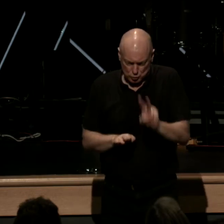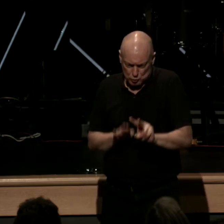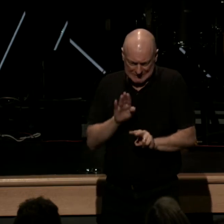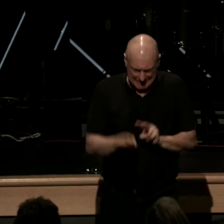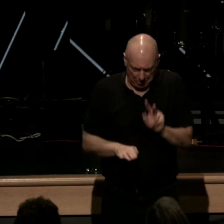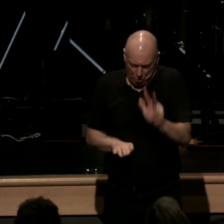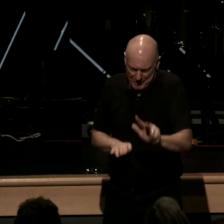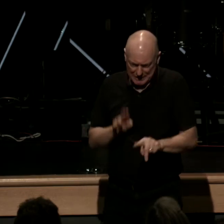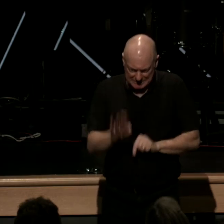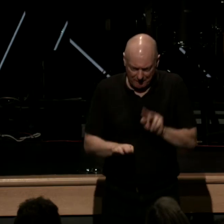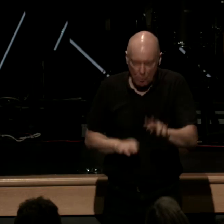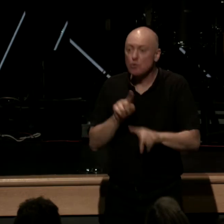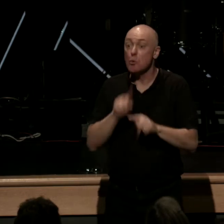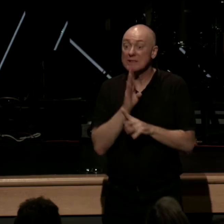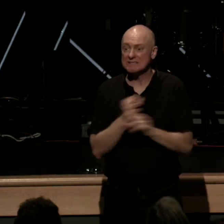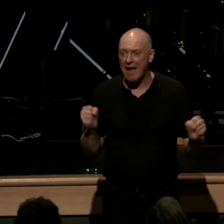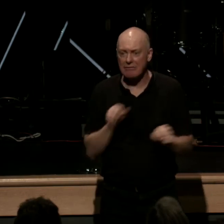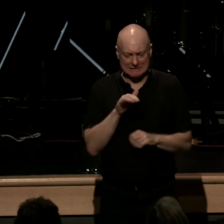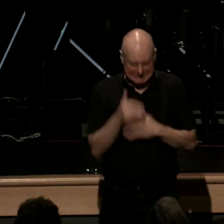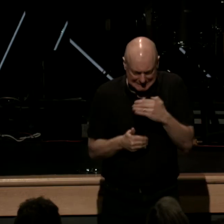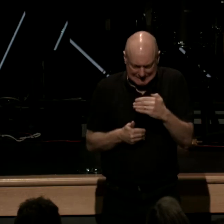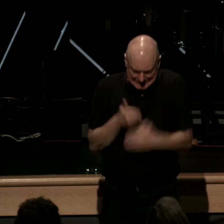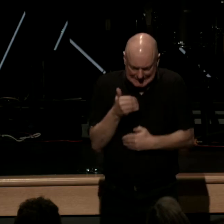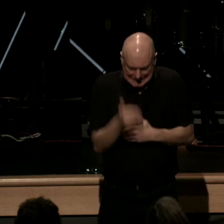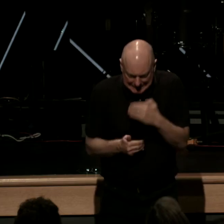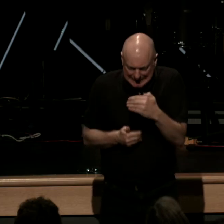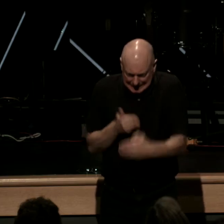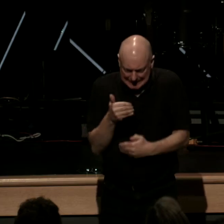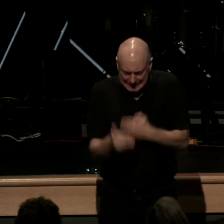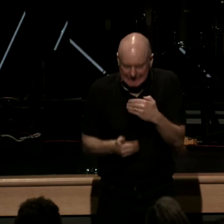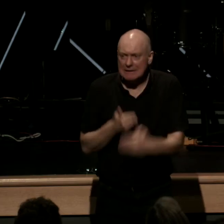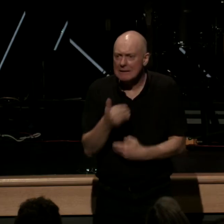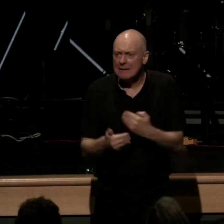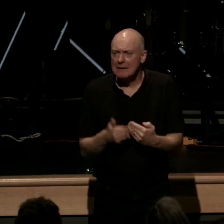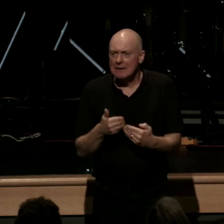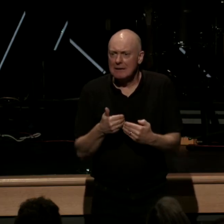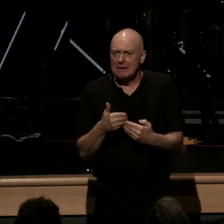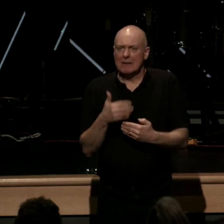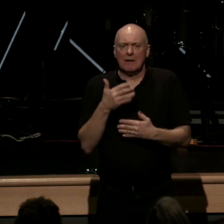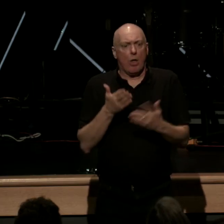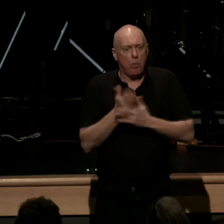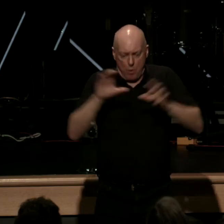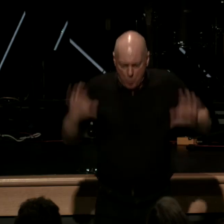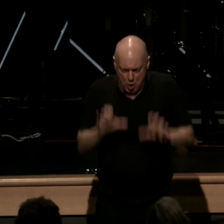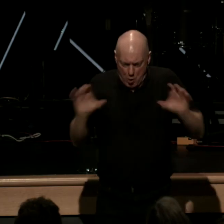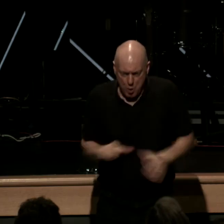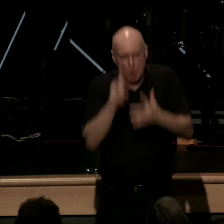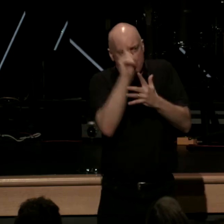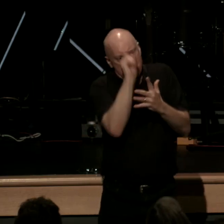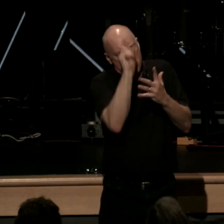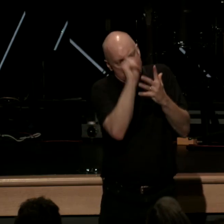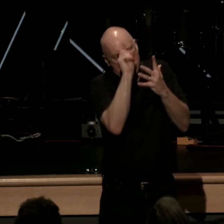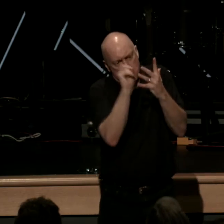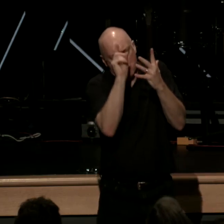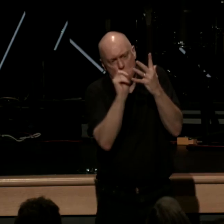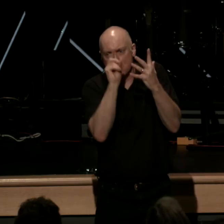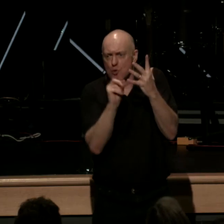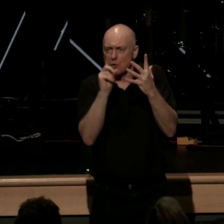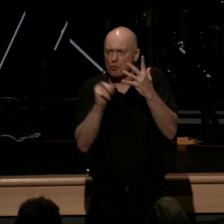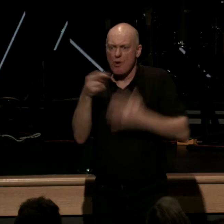saved and step three you get a little bit more salvation okay to be gained by stages through working this is such a great phrase a sacramental treadmill